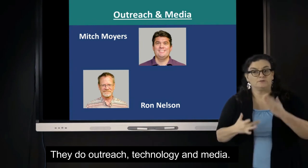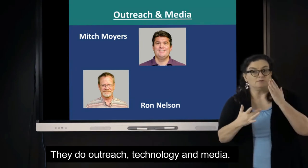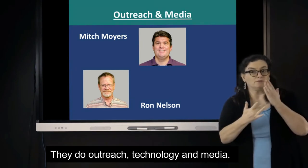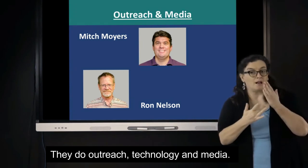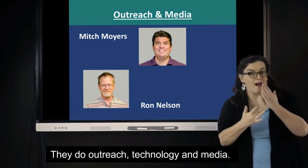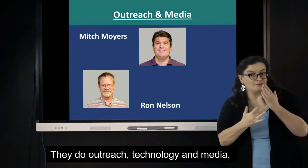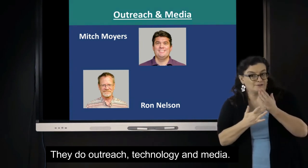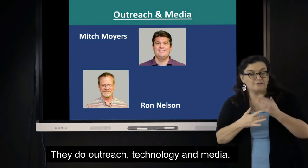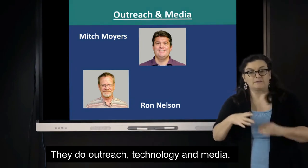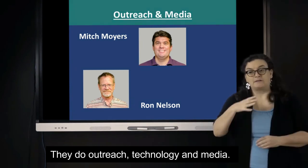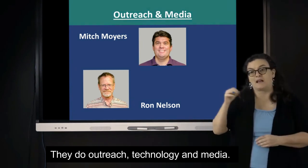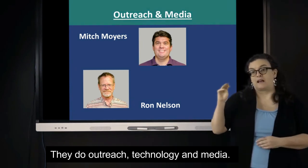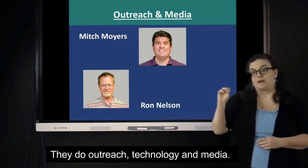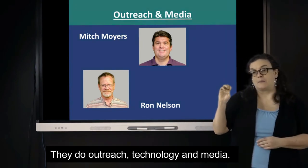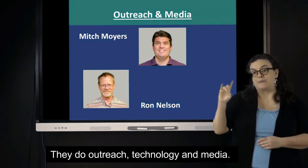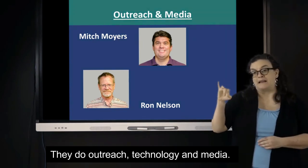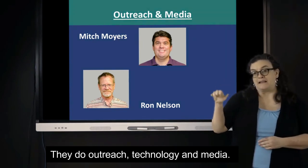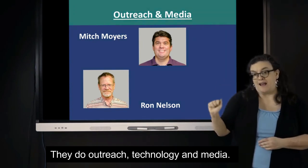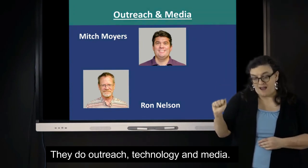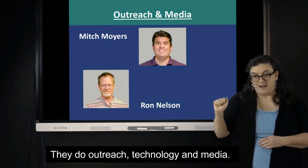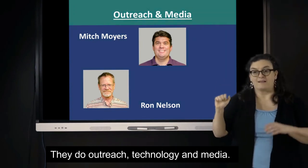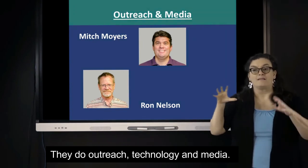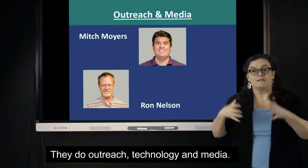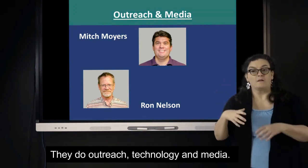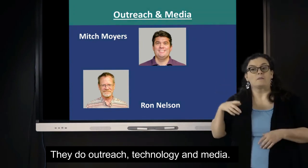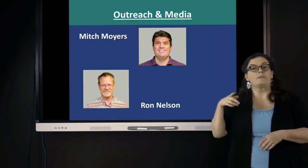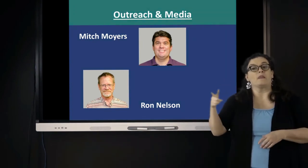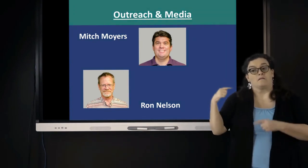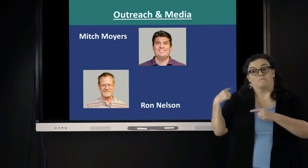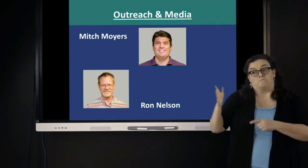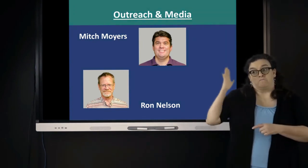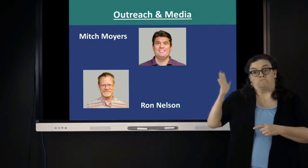on outreach technology and media.